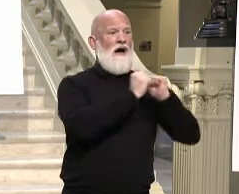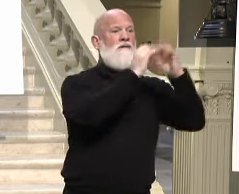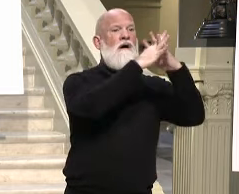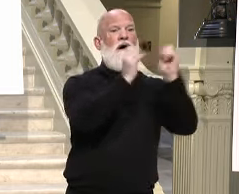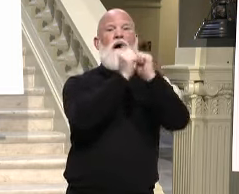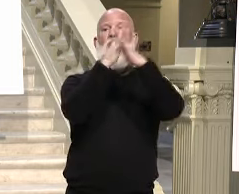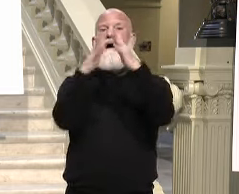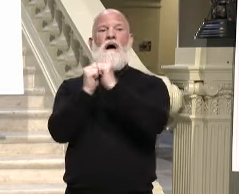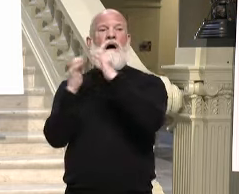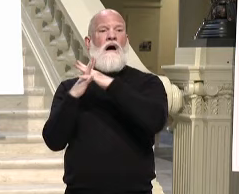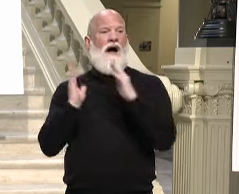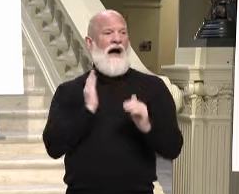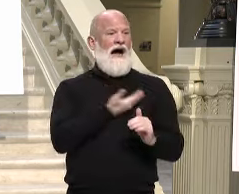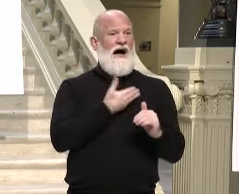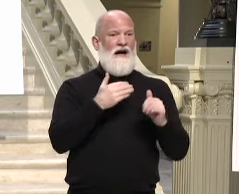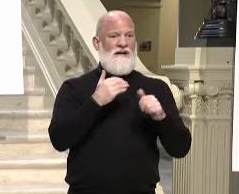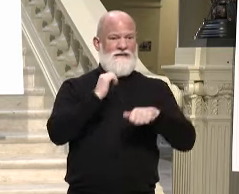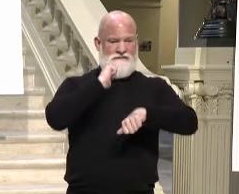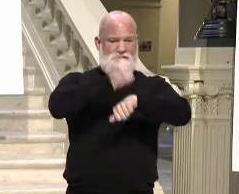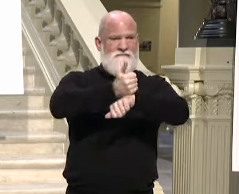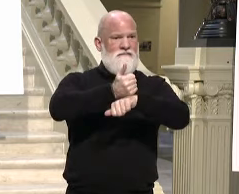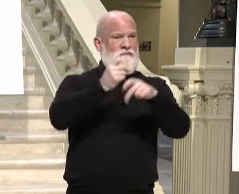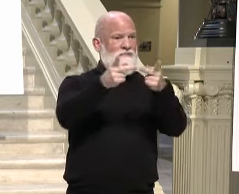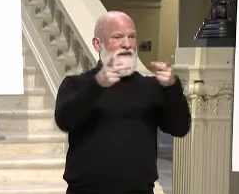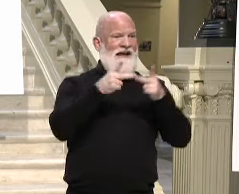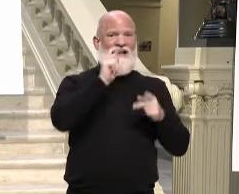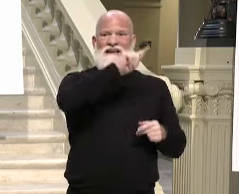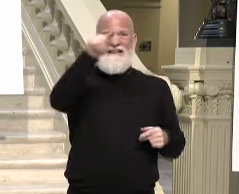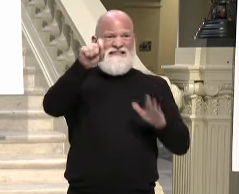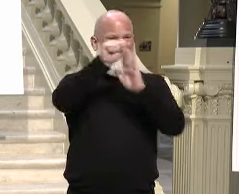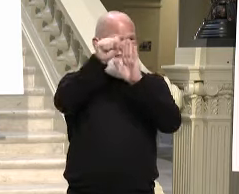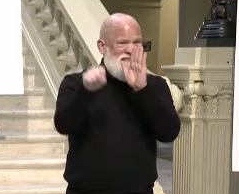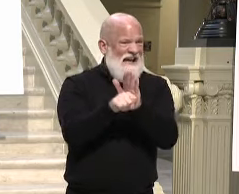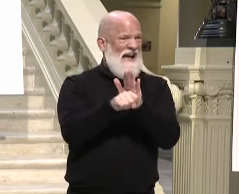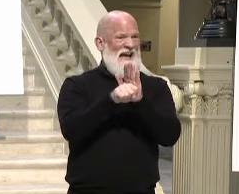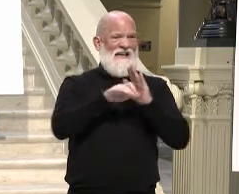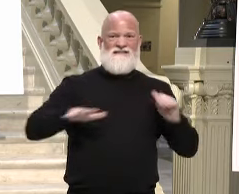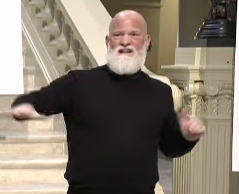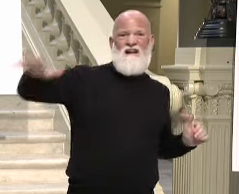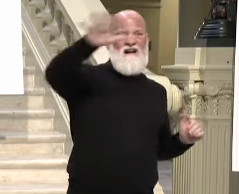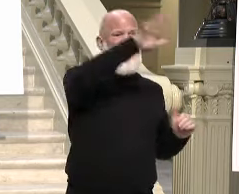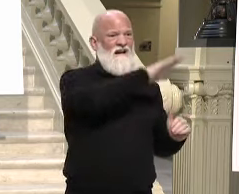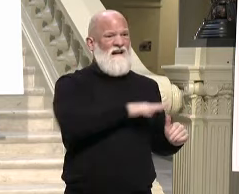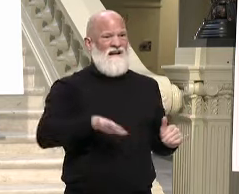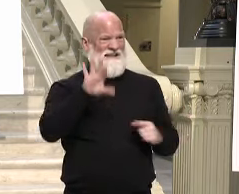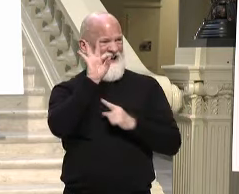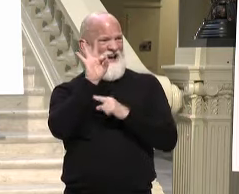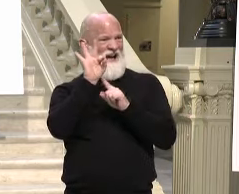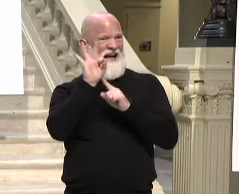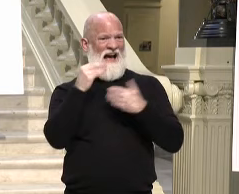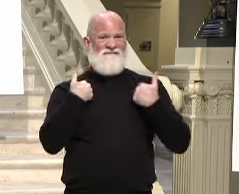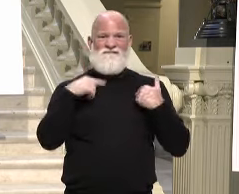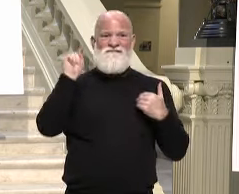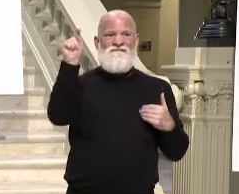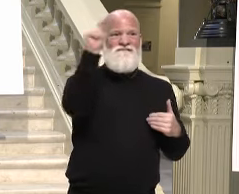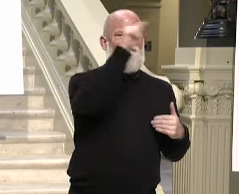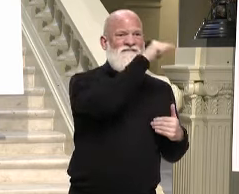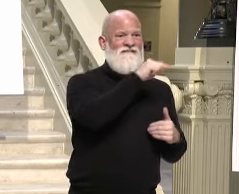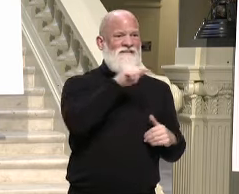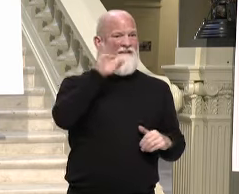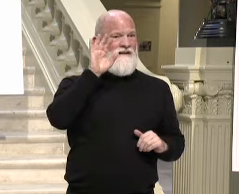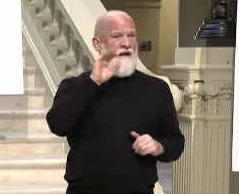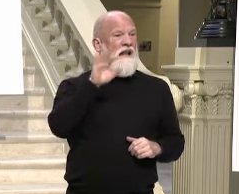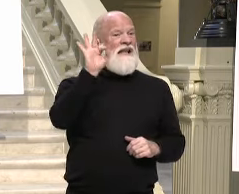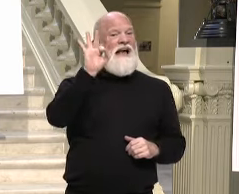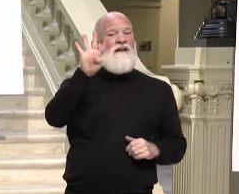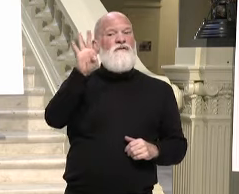sites that we're doing mass vaccination campaigns at currently, we're given 94% of the doses that